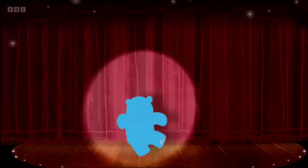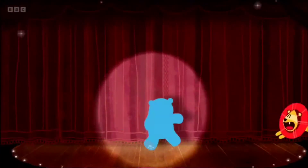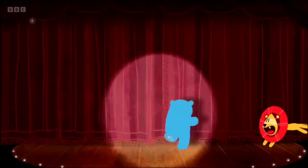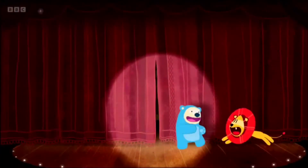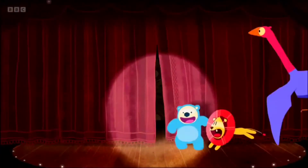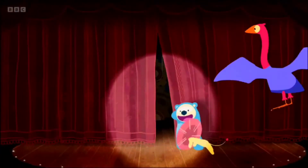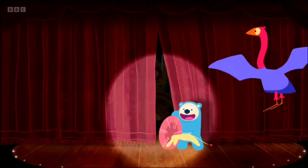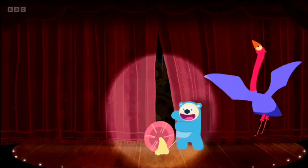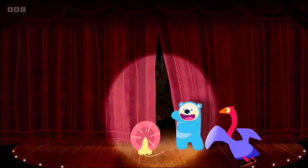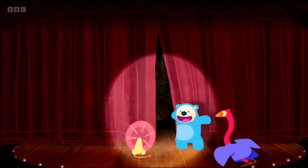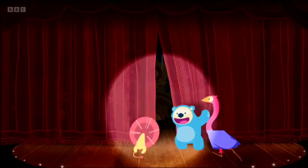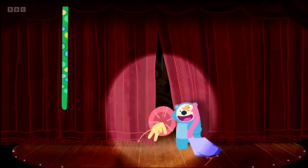Woo-hoo!